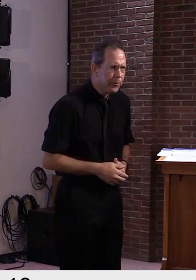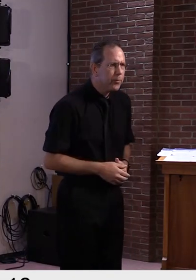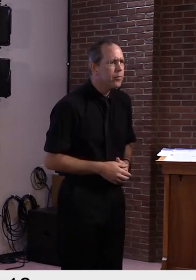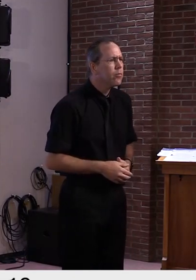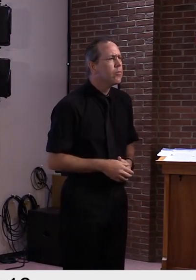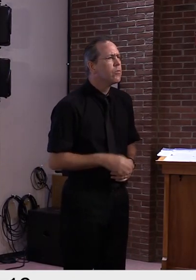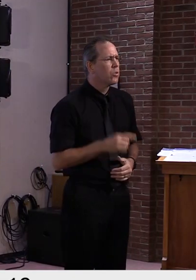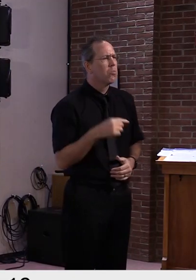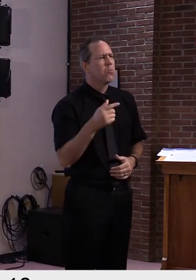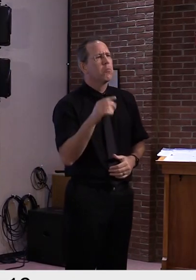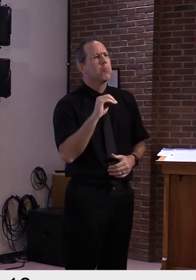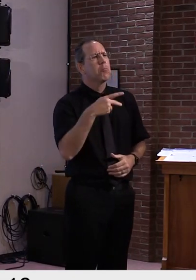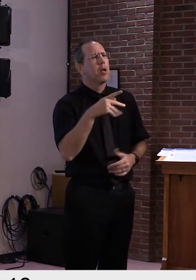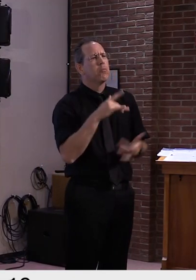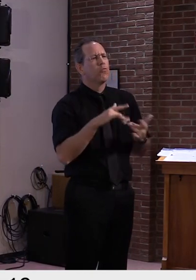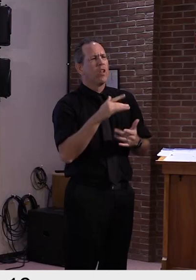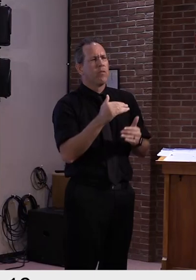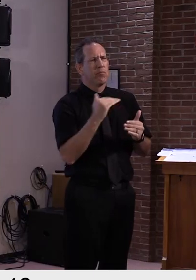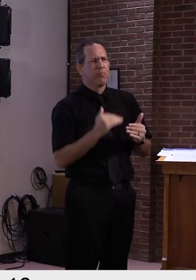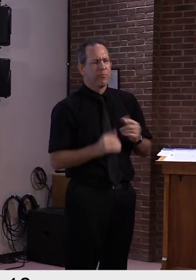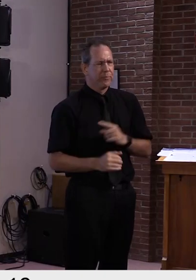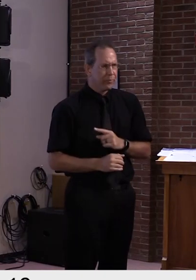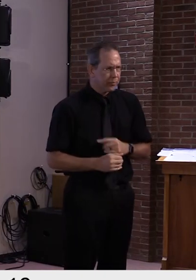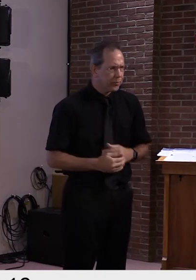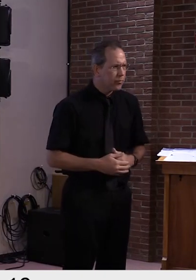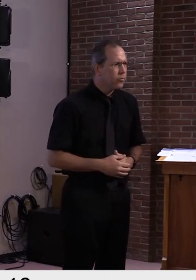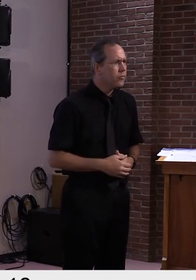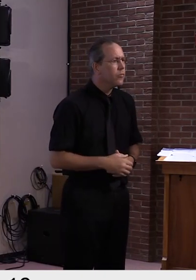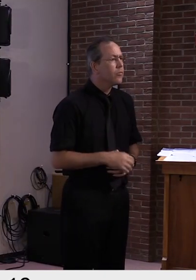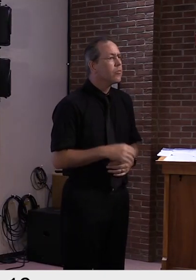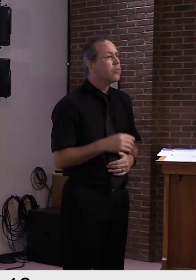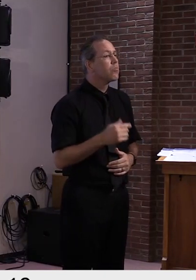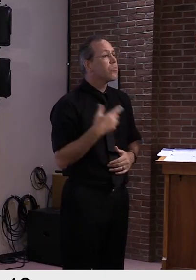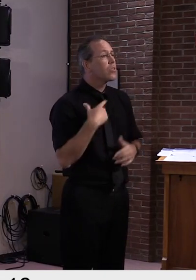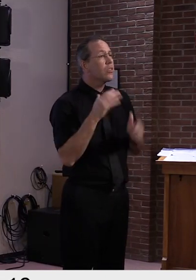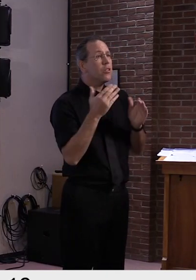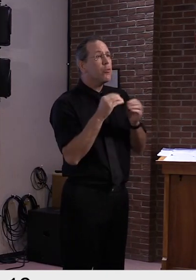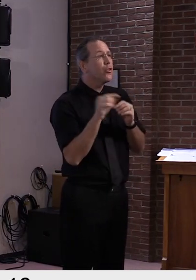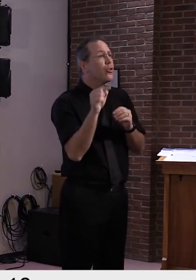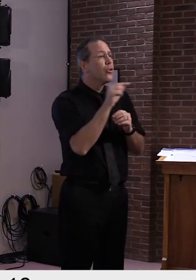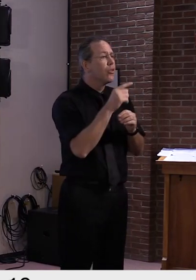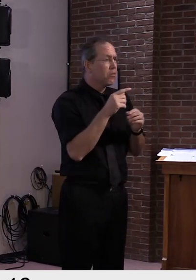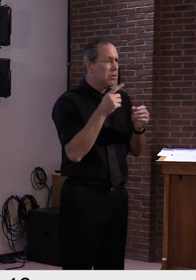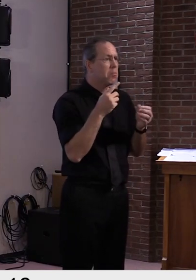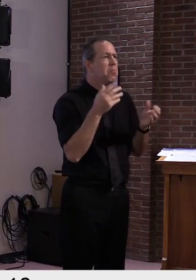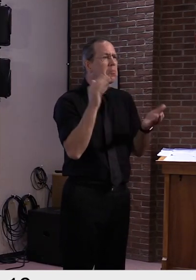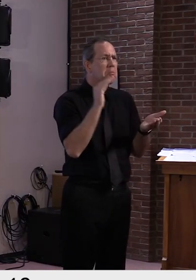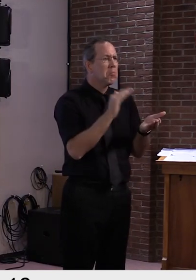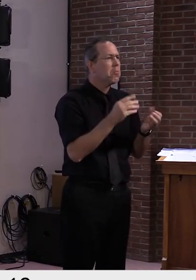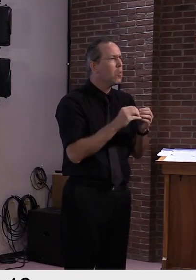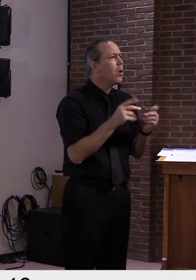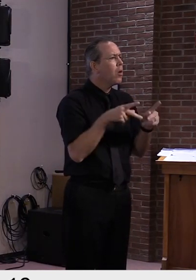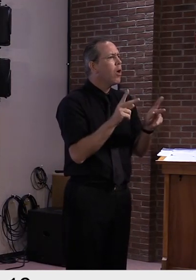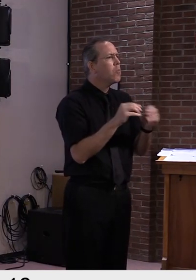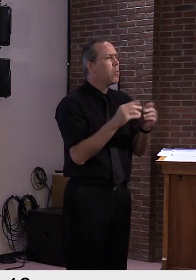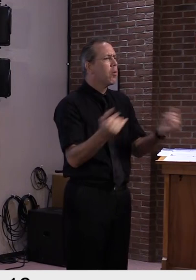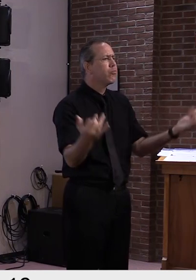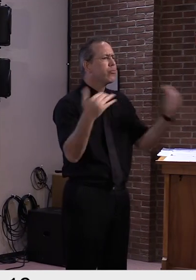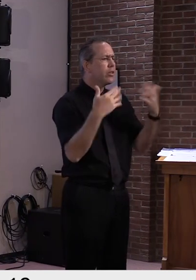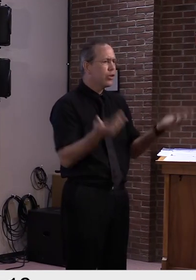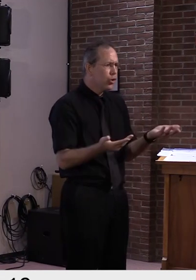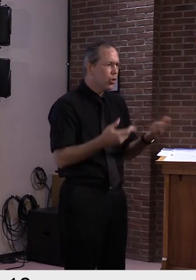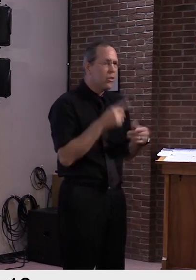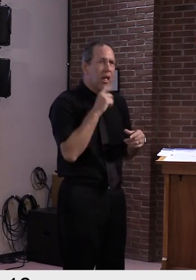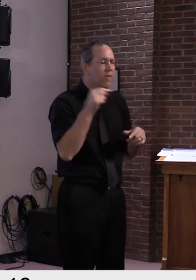another week of decreases across the Northeast, which means that more people are eligible to travel to Vermont quarantine-free. This week,